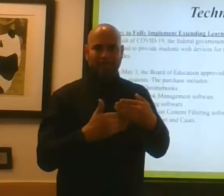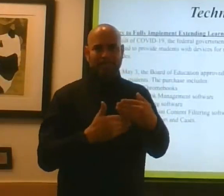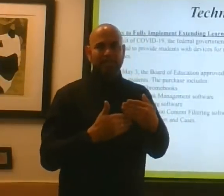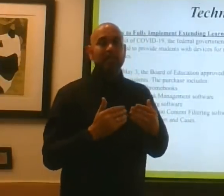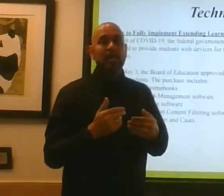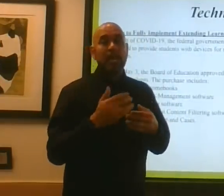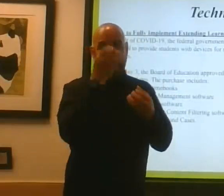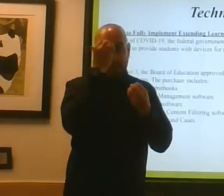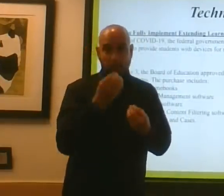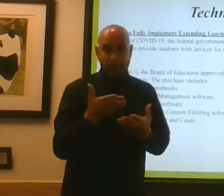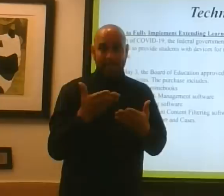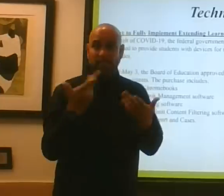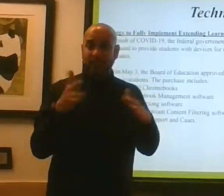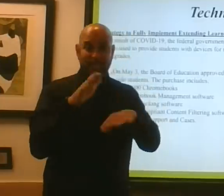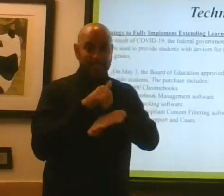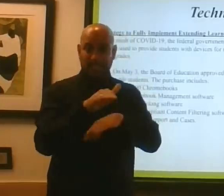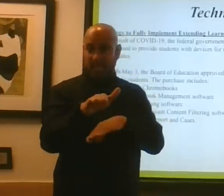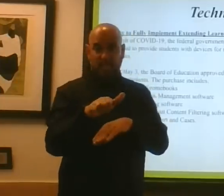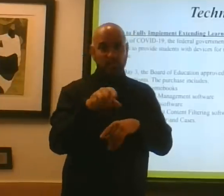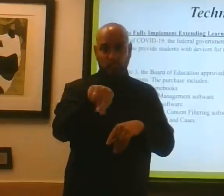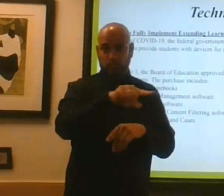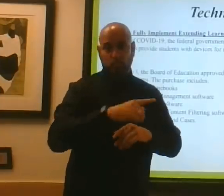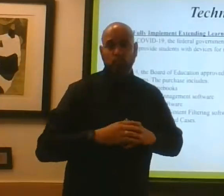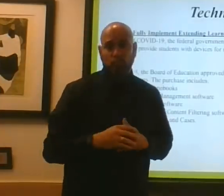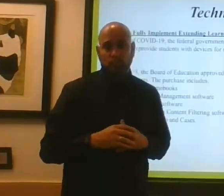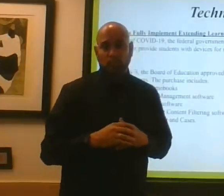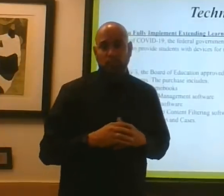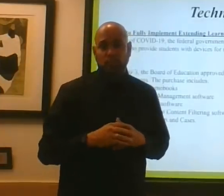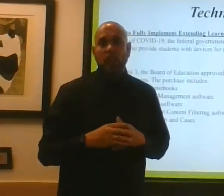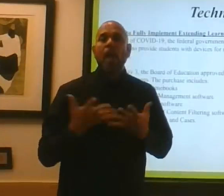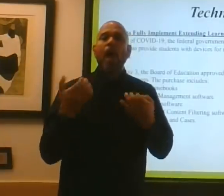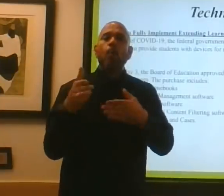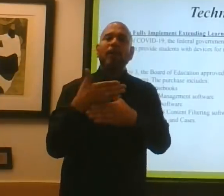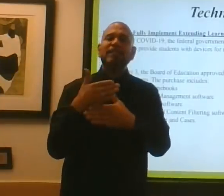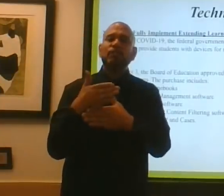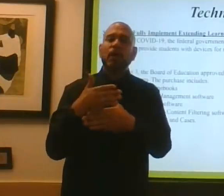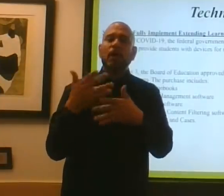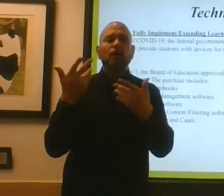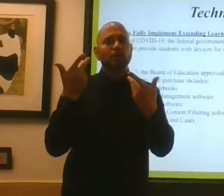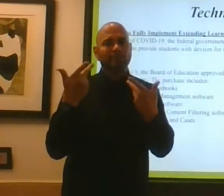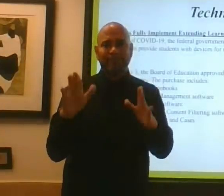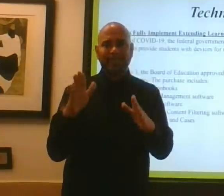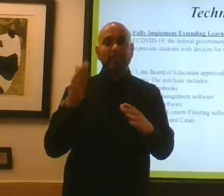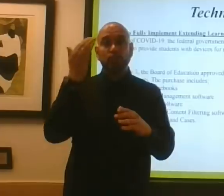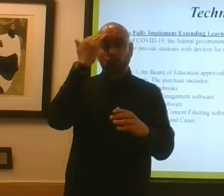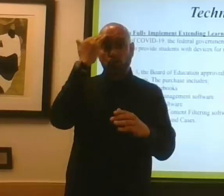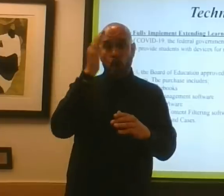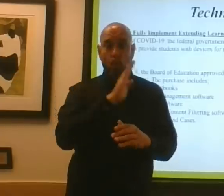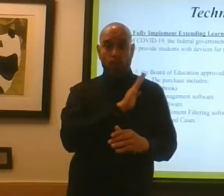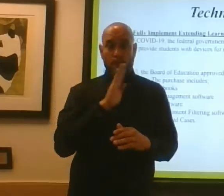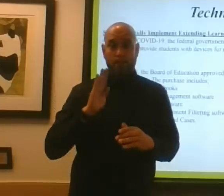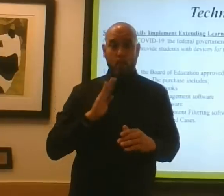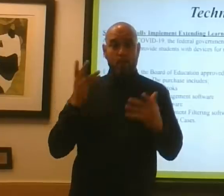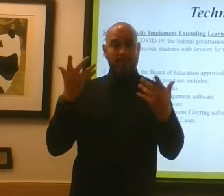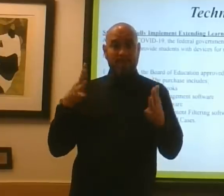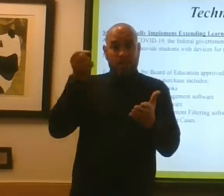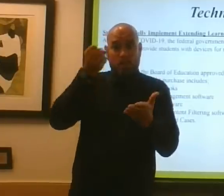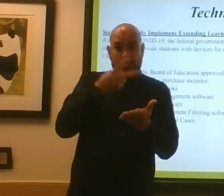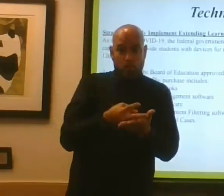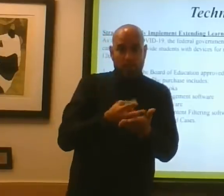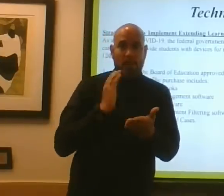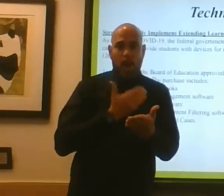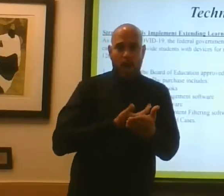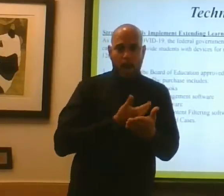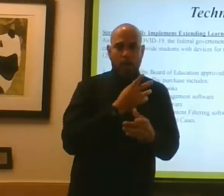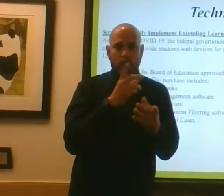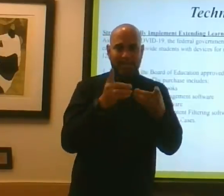Information has been sent to you. I'd like to share, you know our board has approved for our district